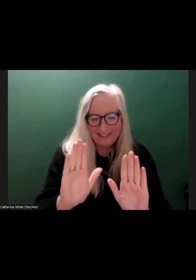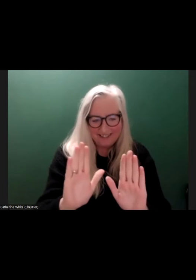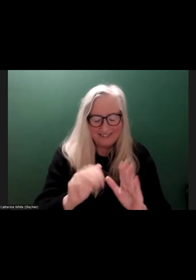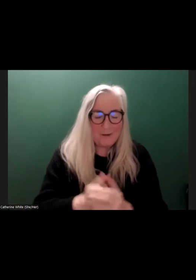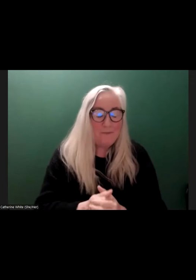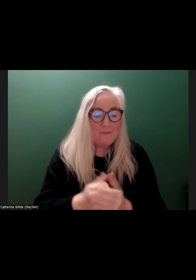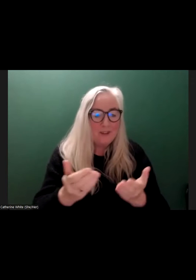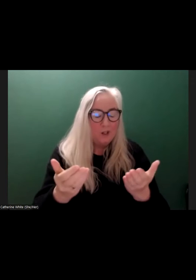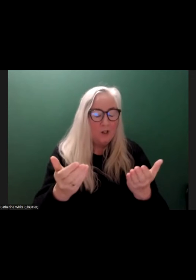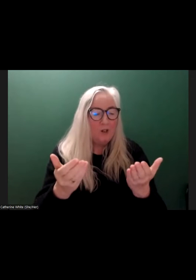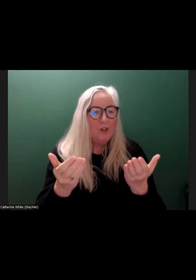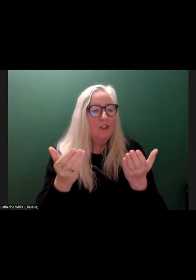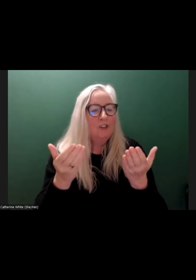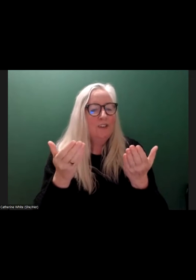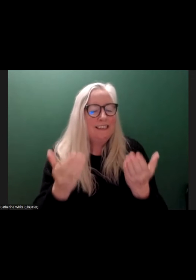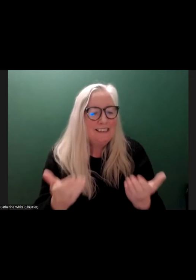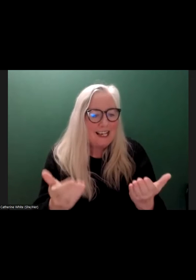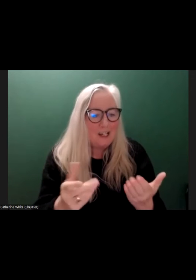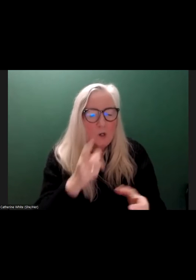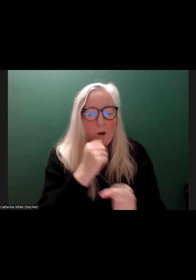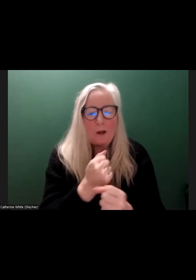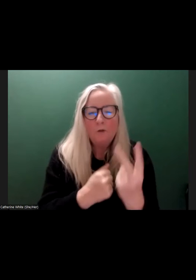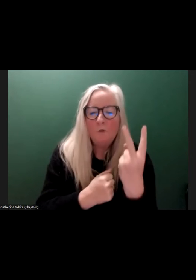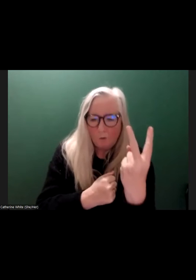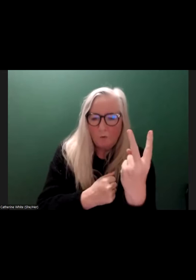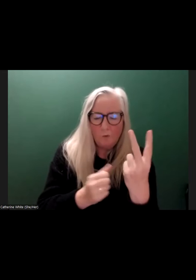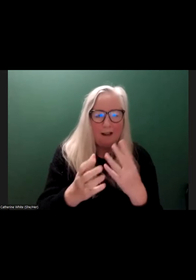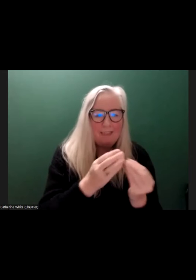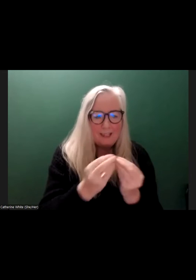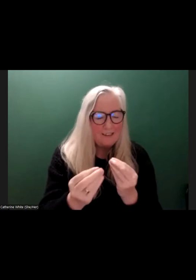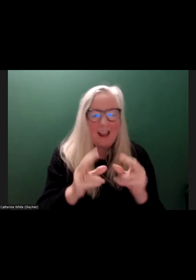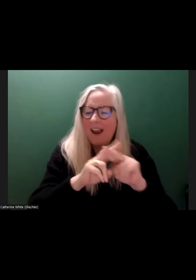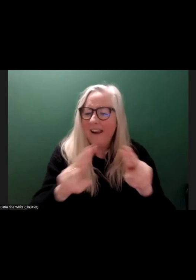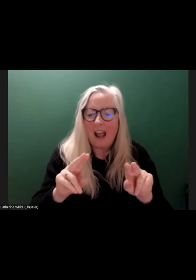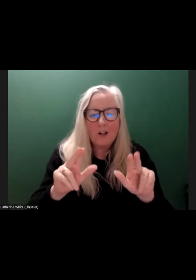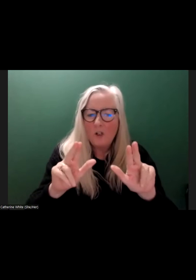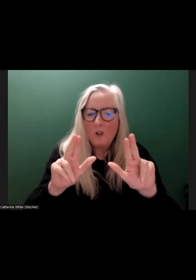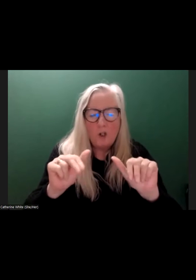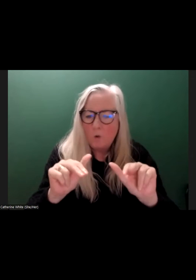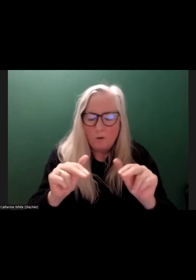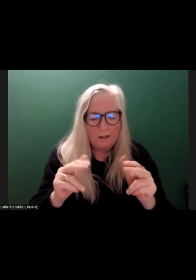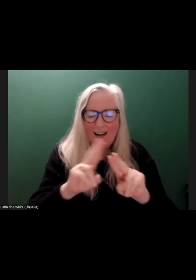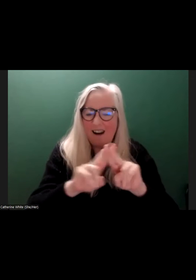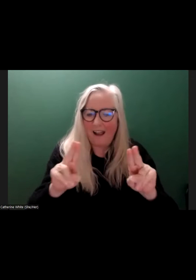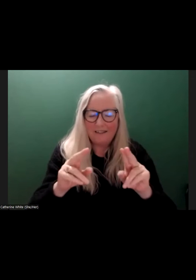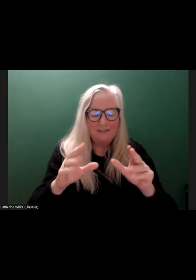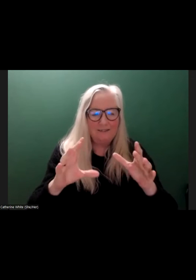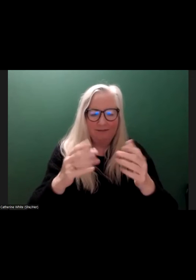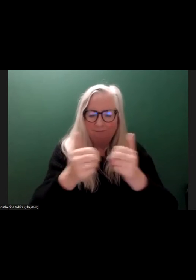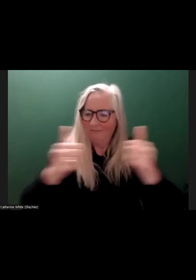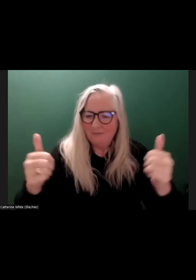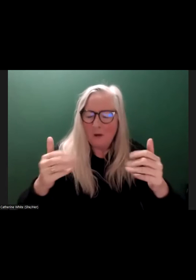Today, we're going to talk about two things. And I think they're not mutually exclusive. Both of them are connected and very much so.